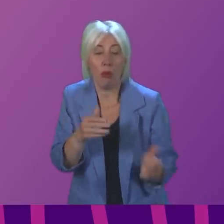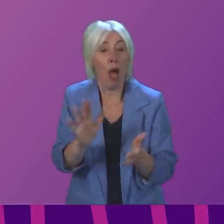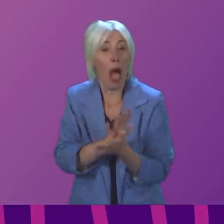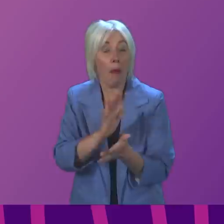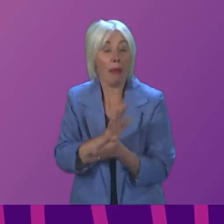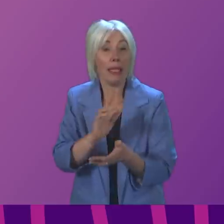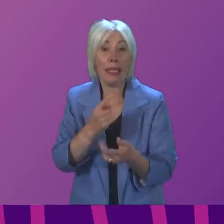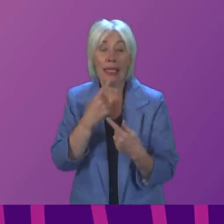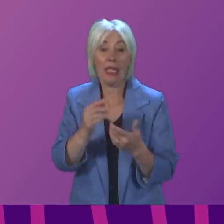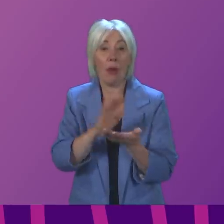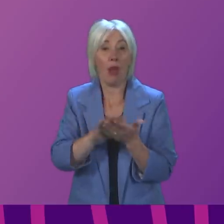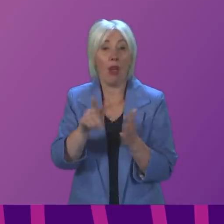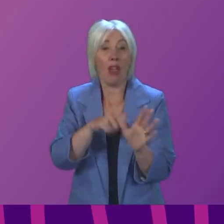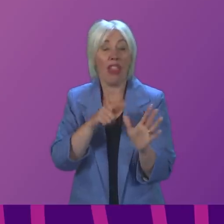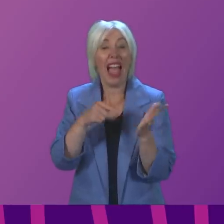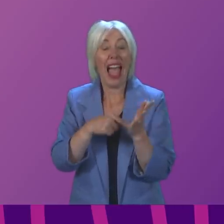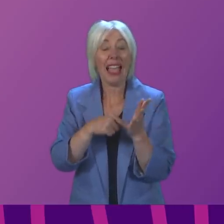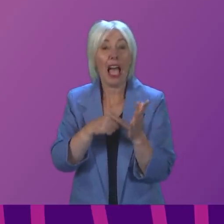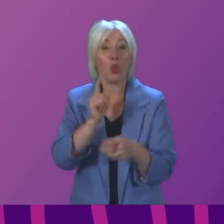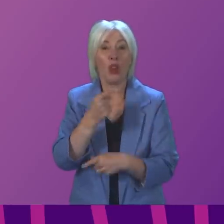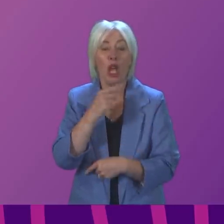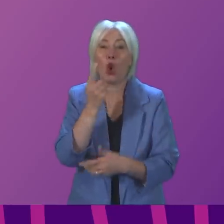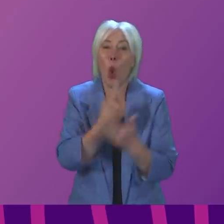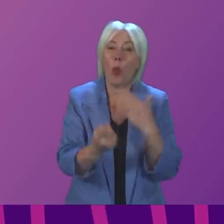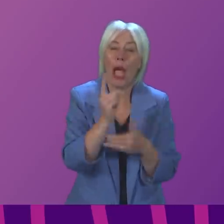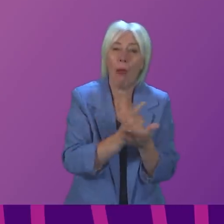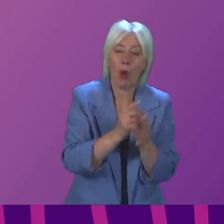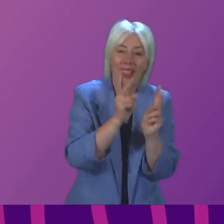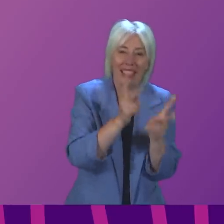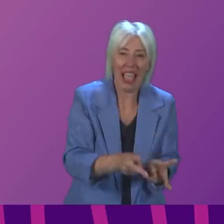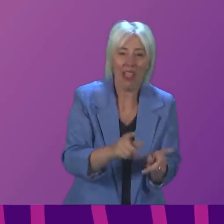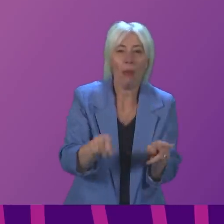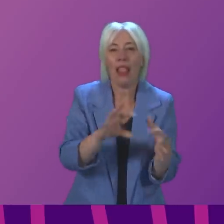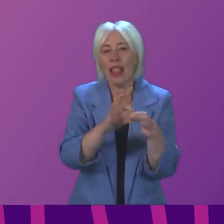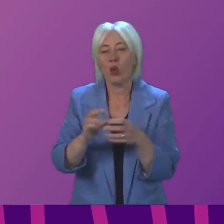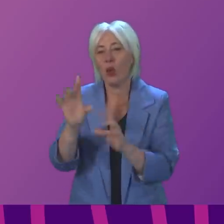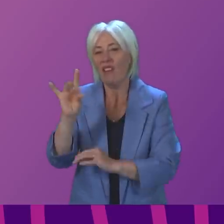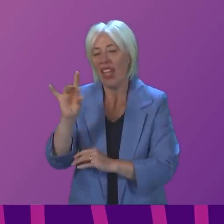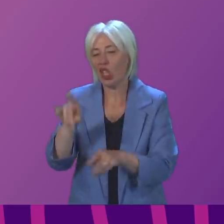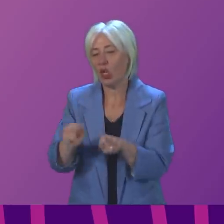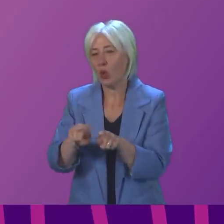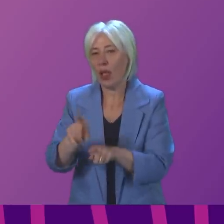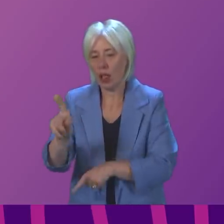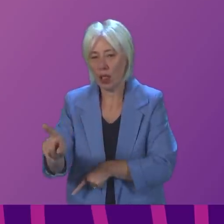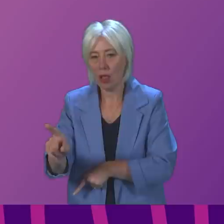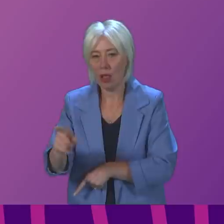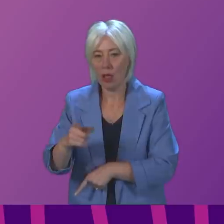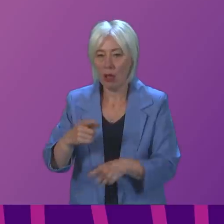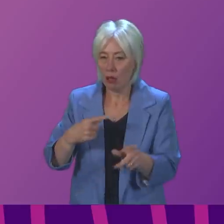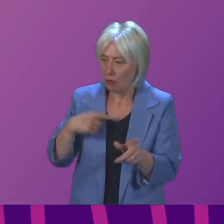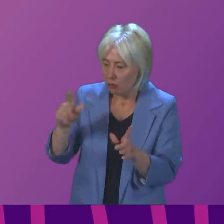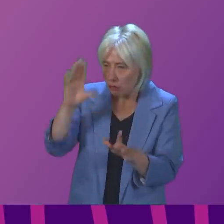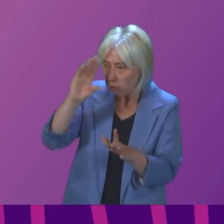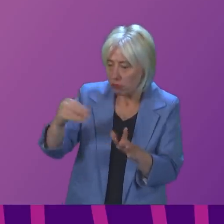need for the Hyatt warning to not crucially just be about deaths, but be about infections. Because I am agreeing with you,